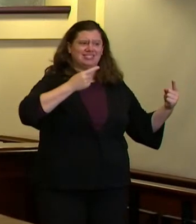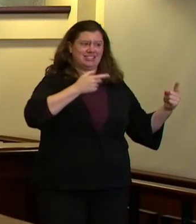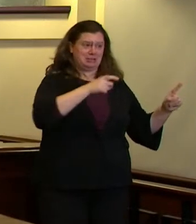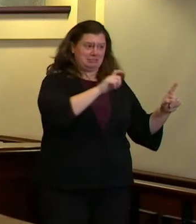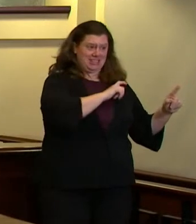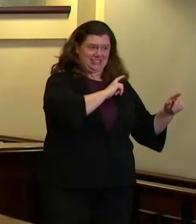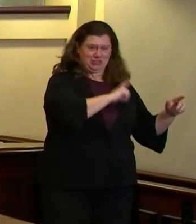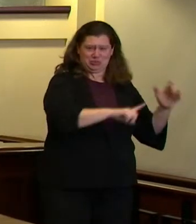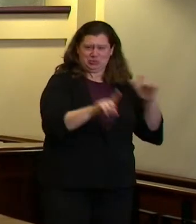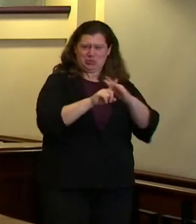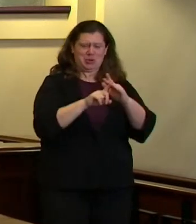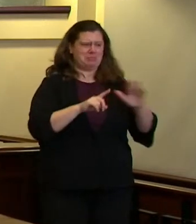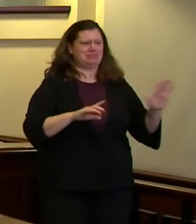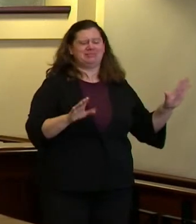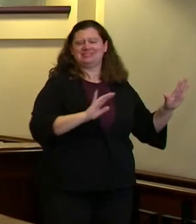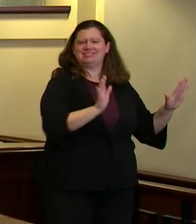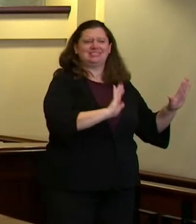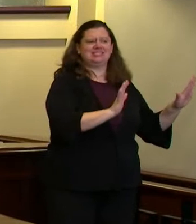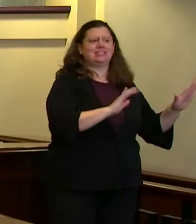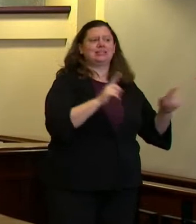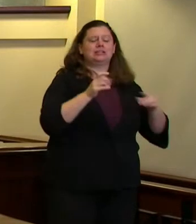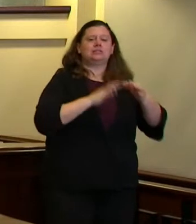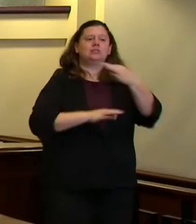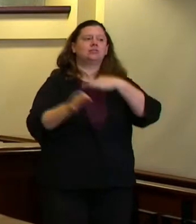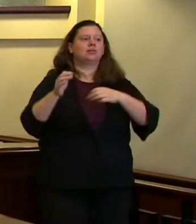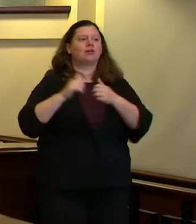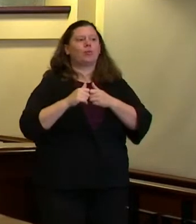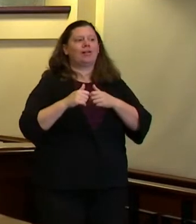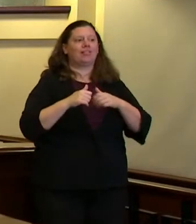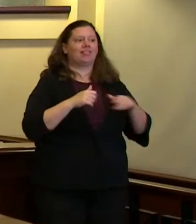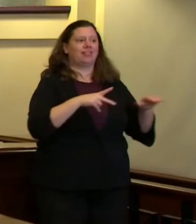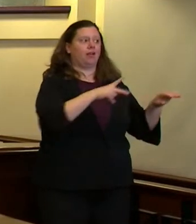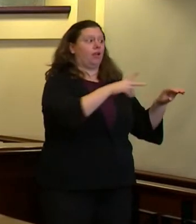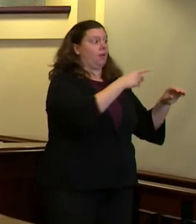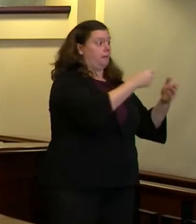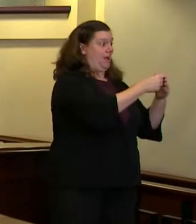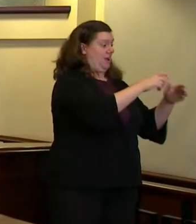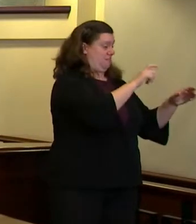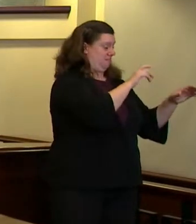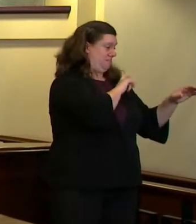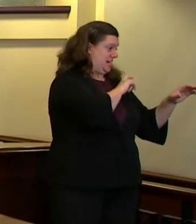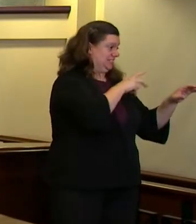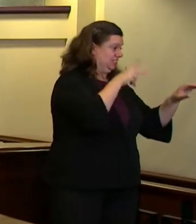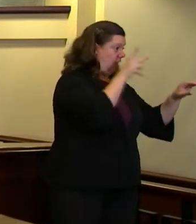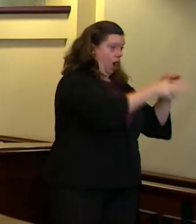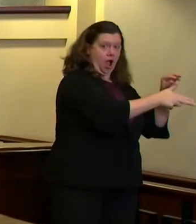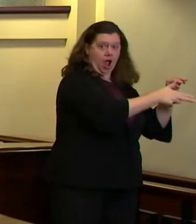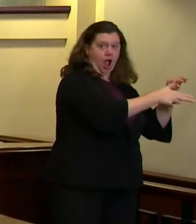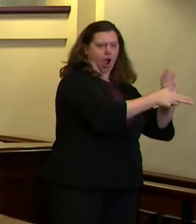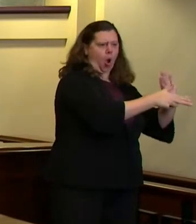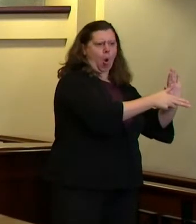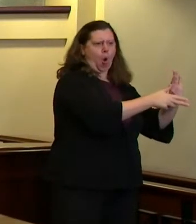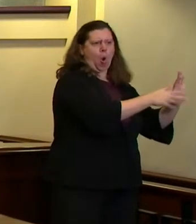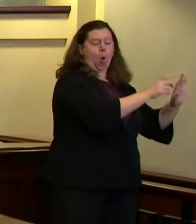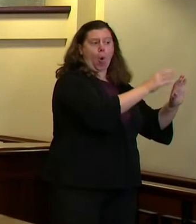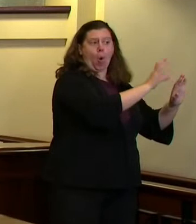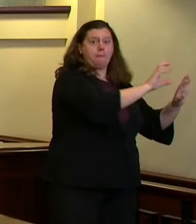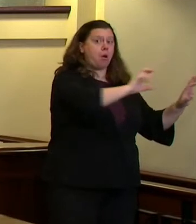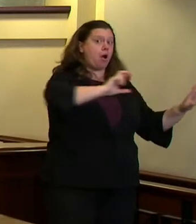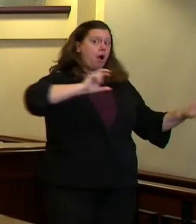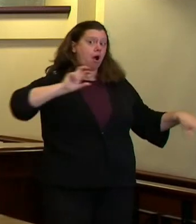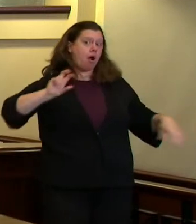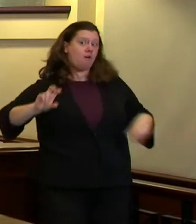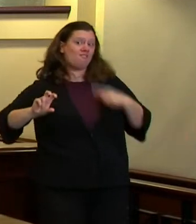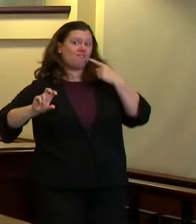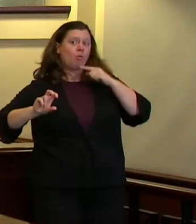but if we cut the police response now and we make an investment in the community that's not actually going to take